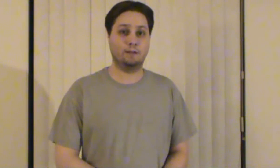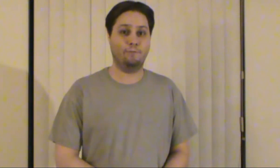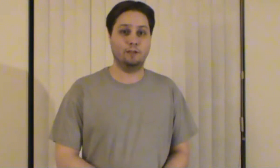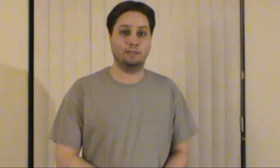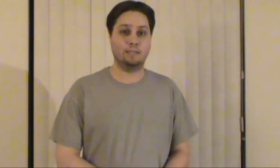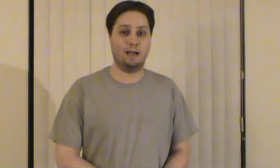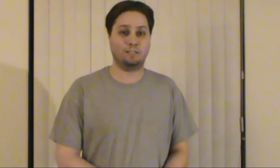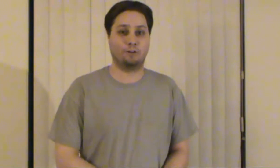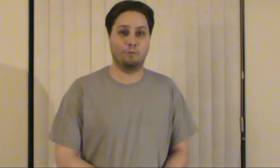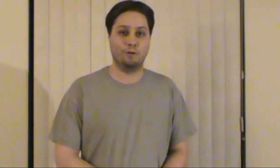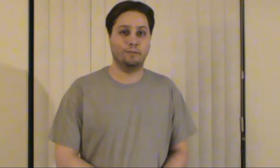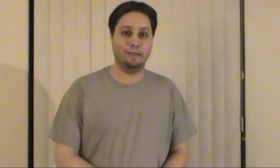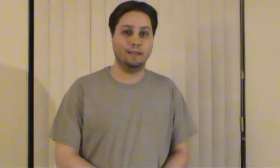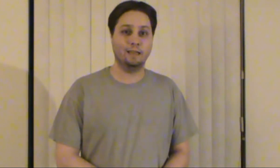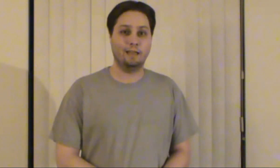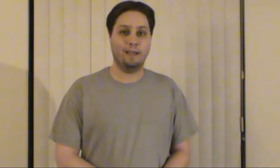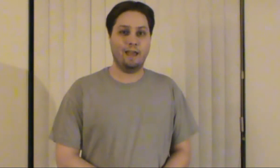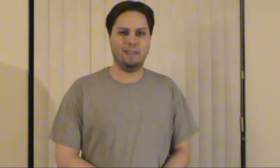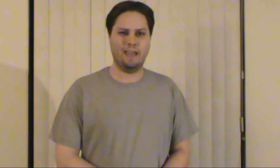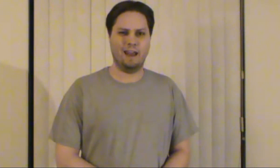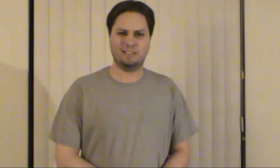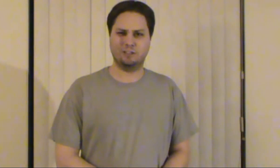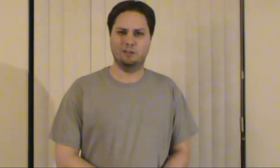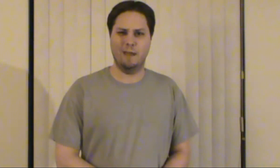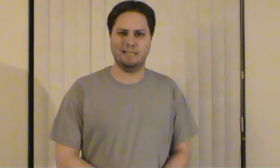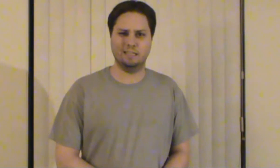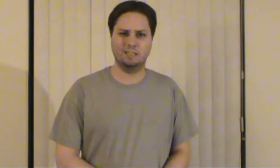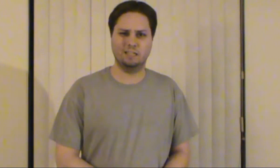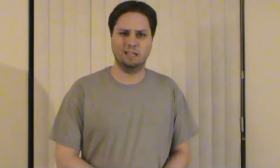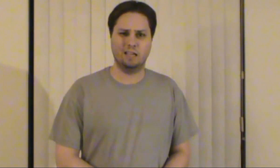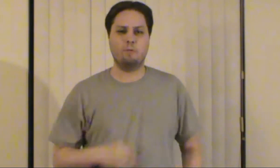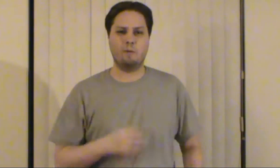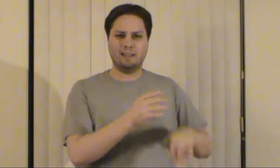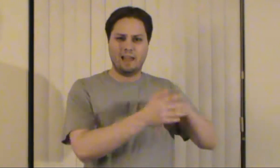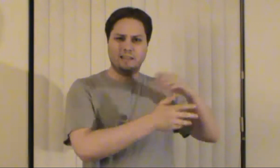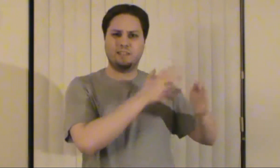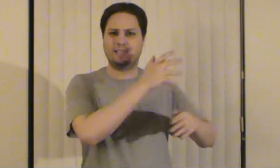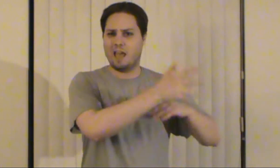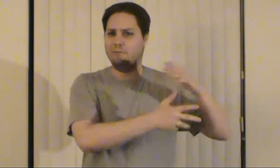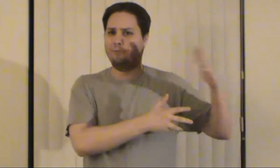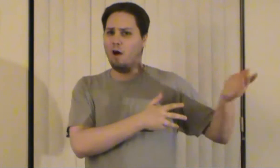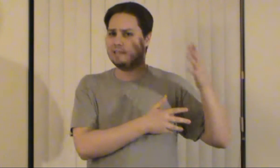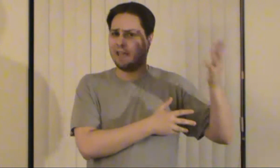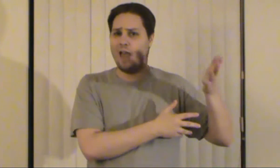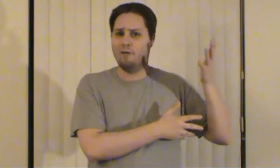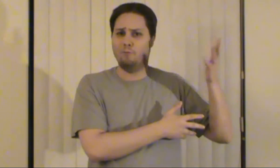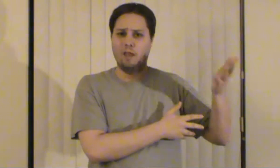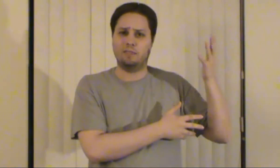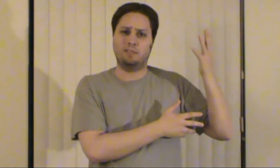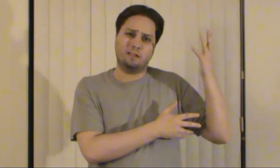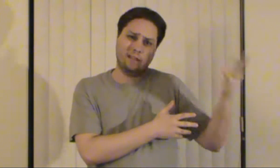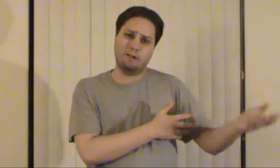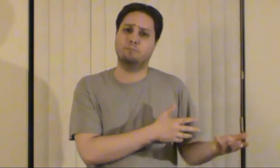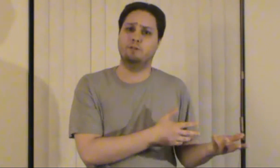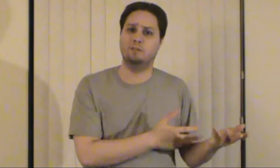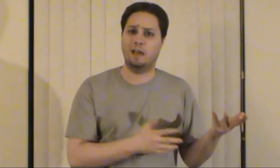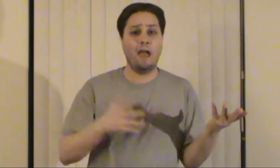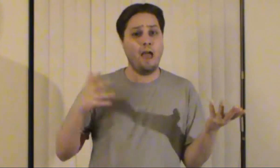and feel it's Oscar-worthy, and that it has a good message. Anyway, a lot of the same flaws I have with Collateral Beauty, I